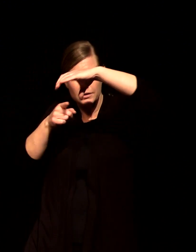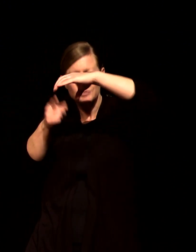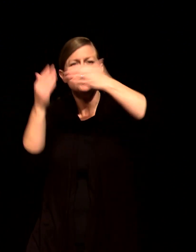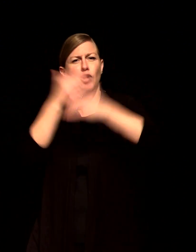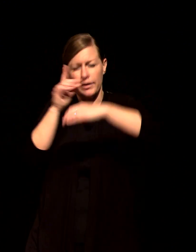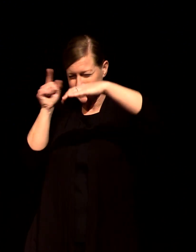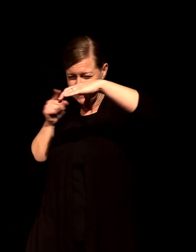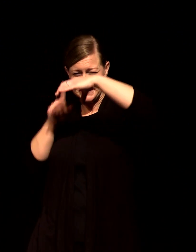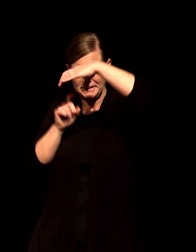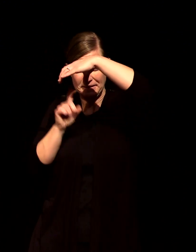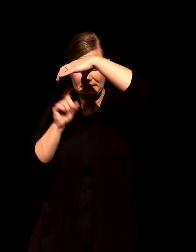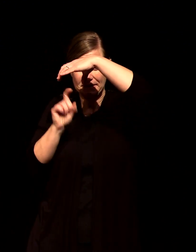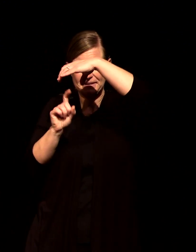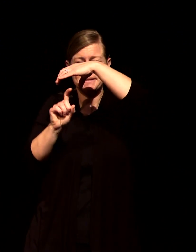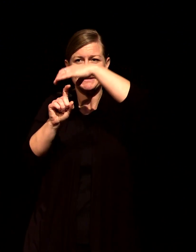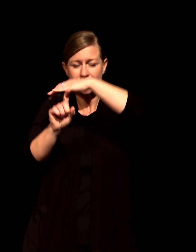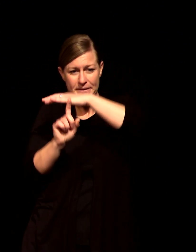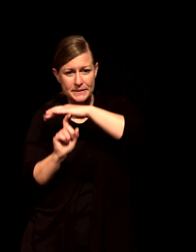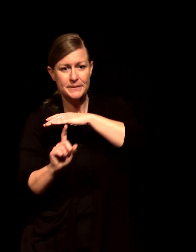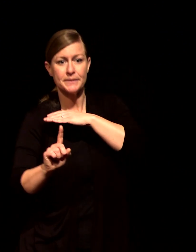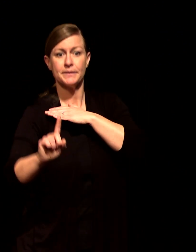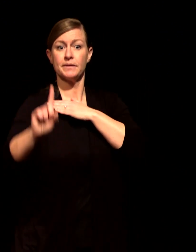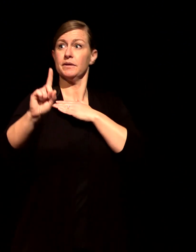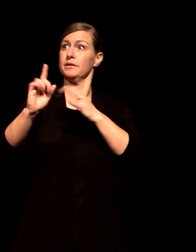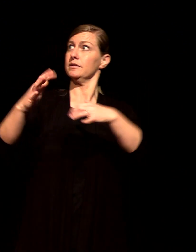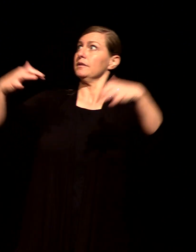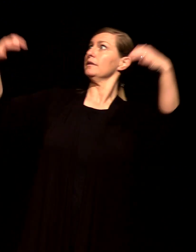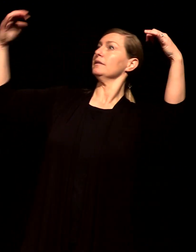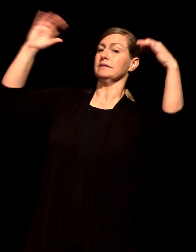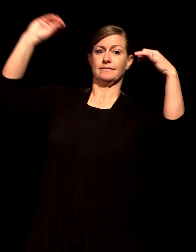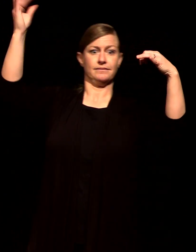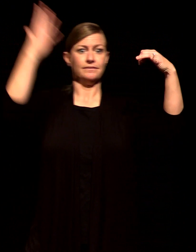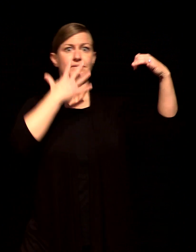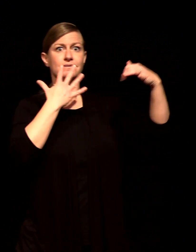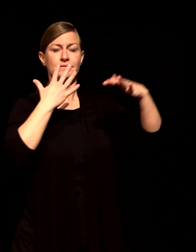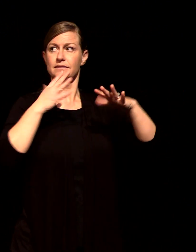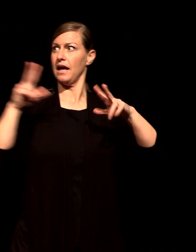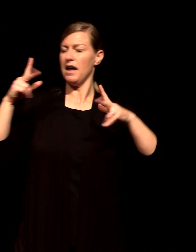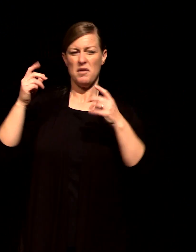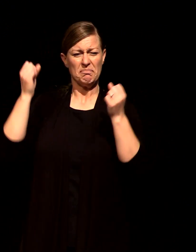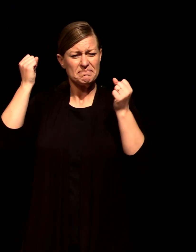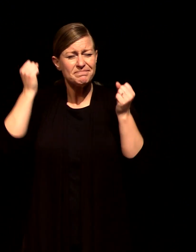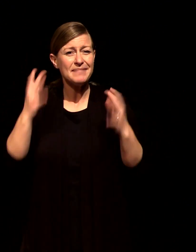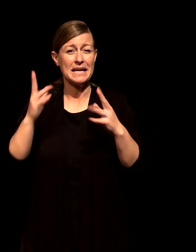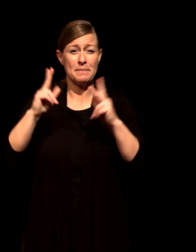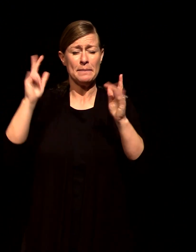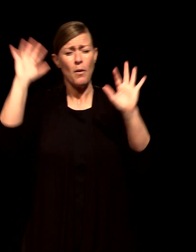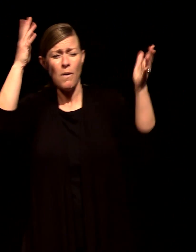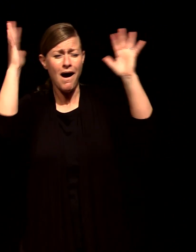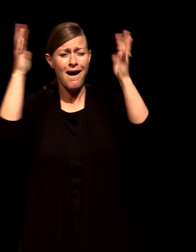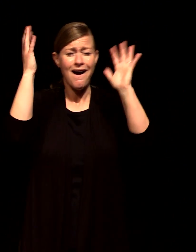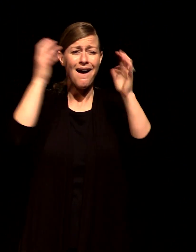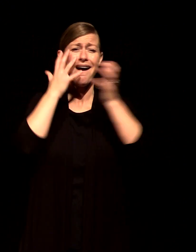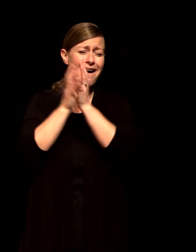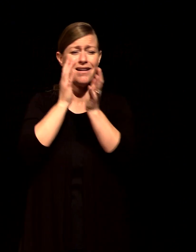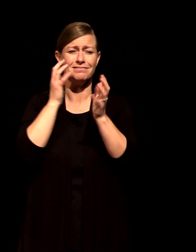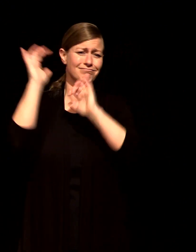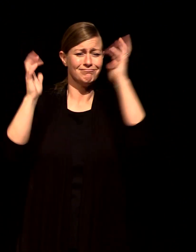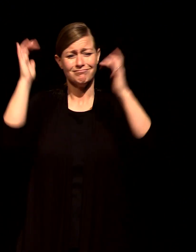12 saying this great crowd of witnesses those who have gone before and have found their joyful home